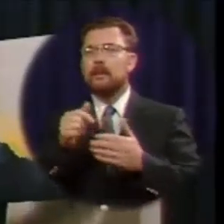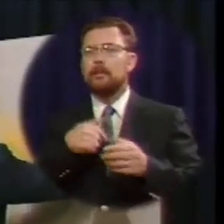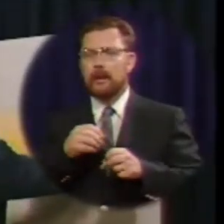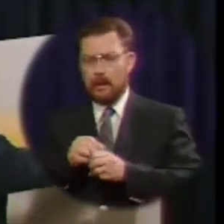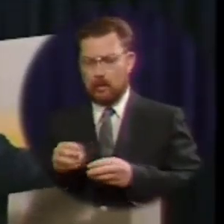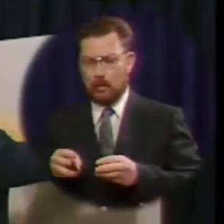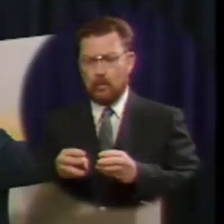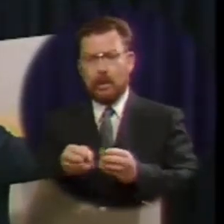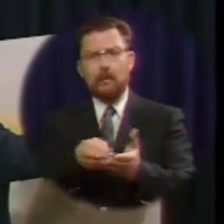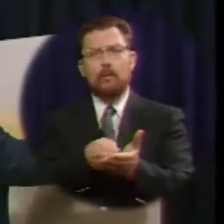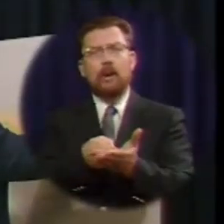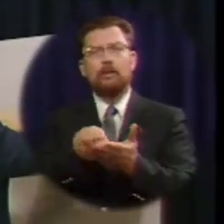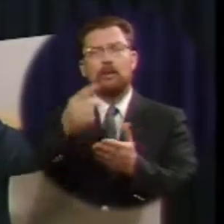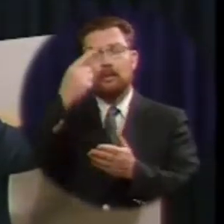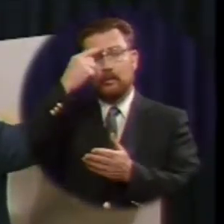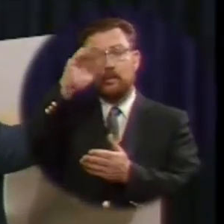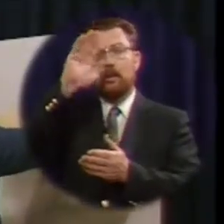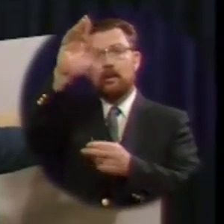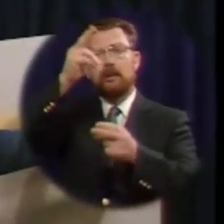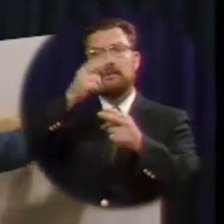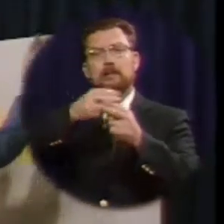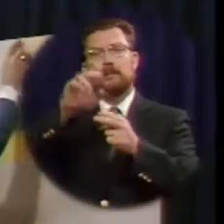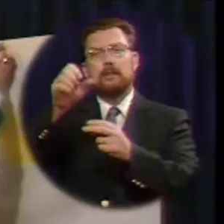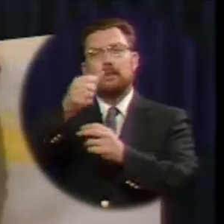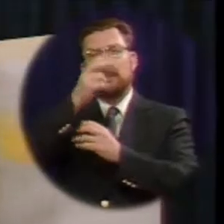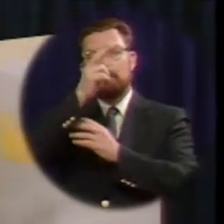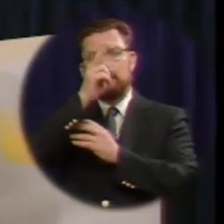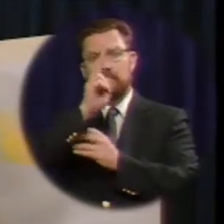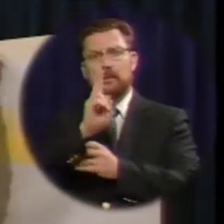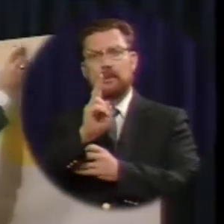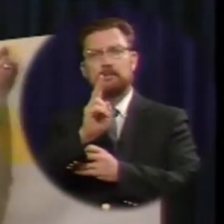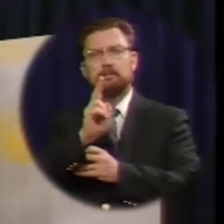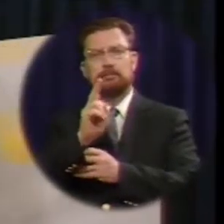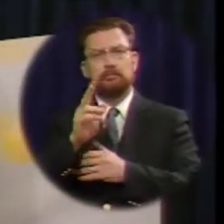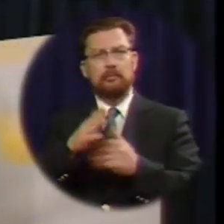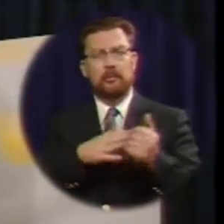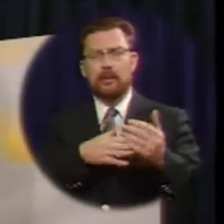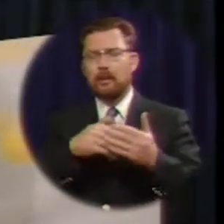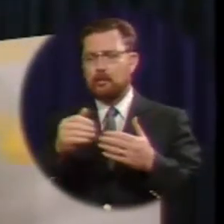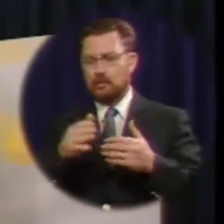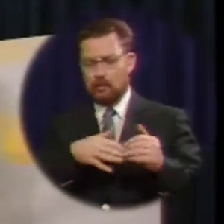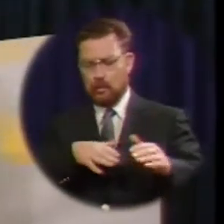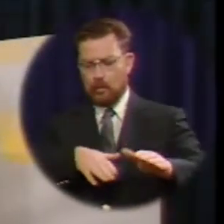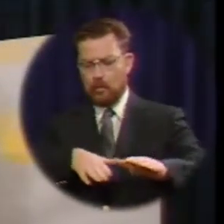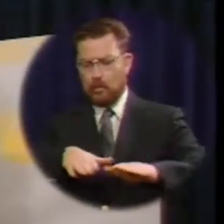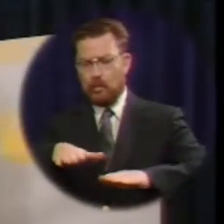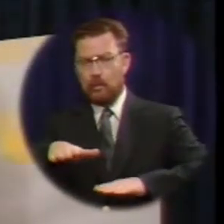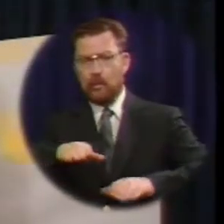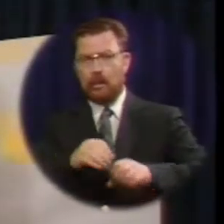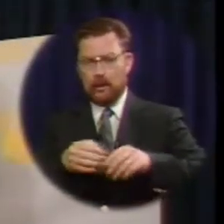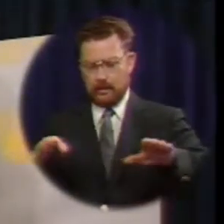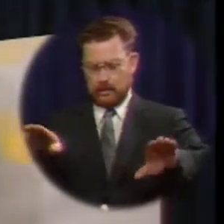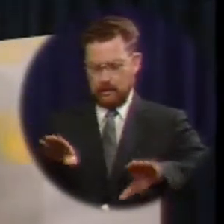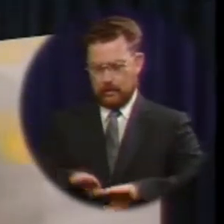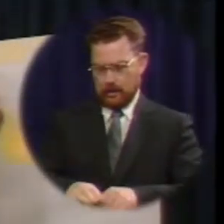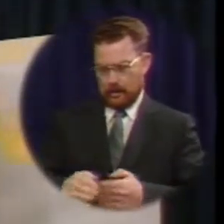paths of righteousness for his name's sake yea though I walk through the valley of the shadow of death